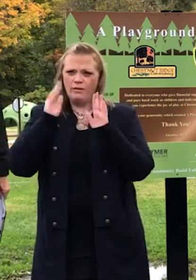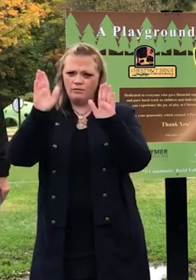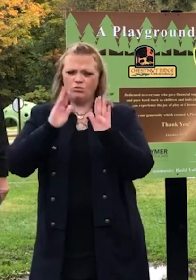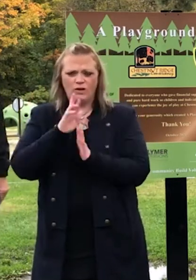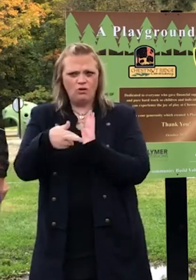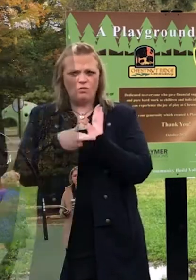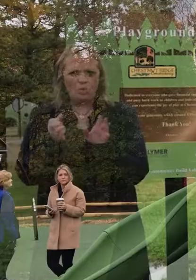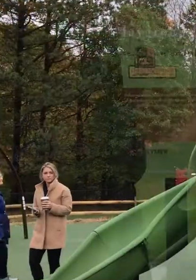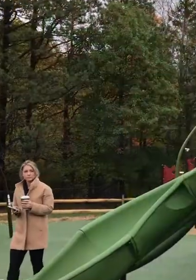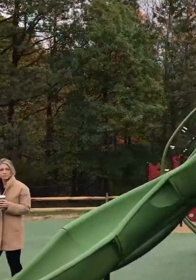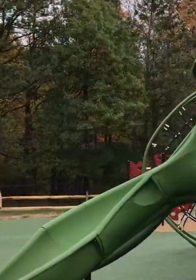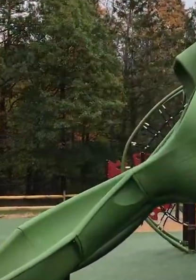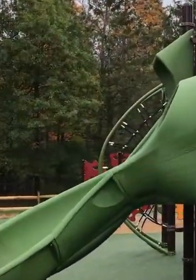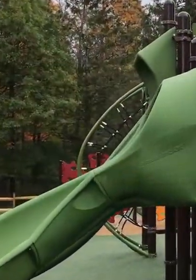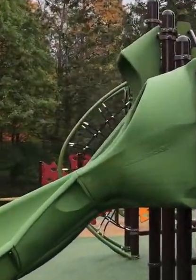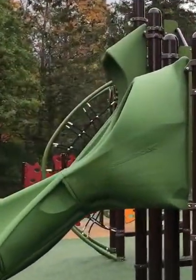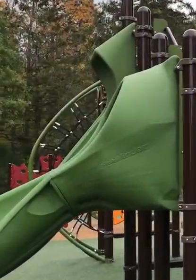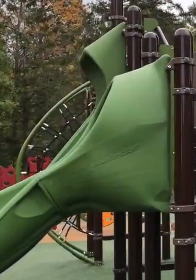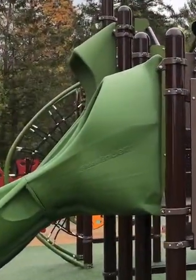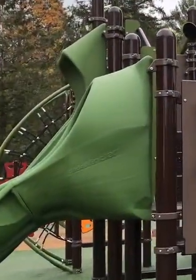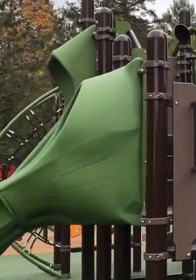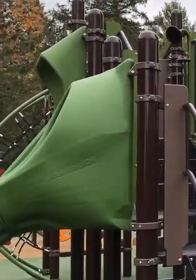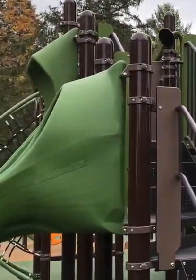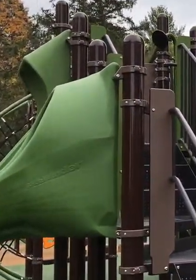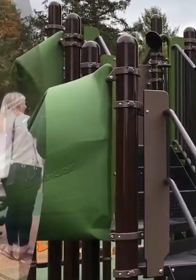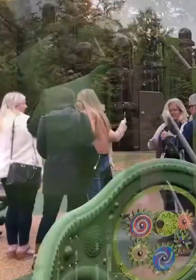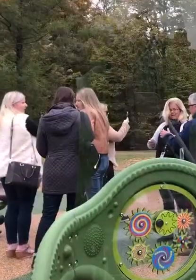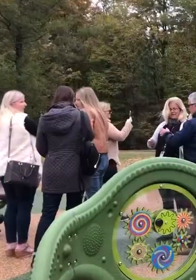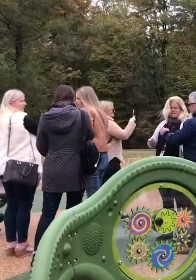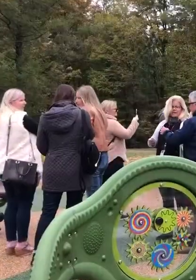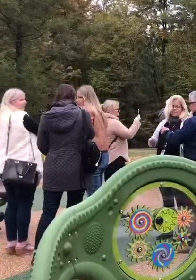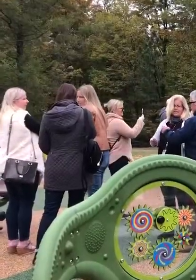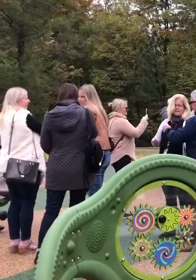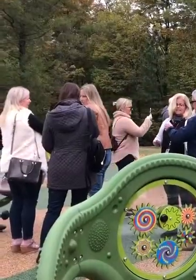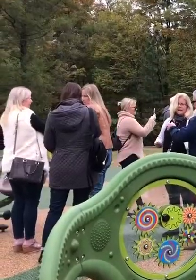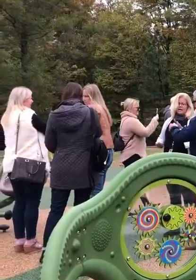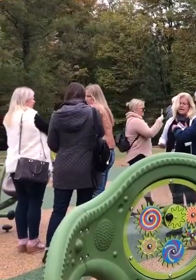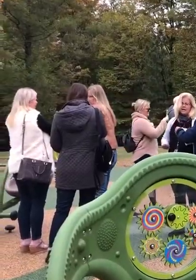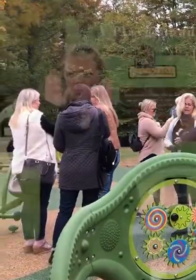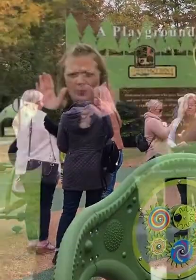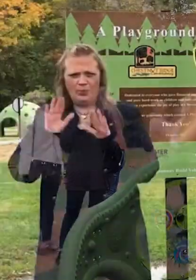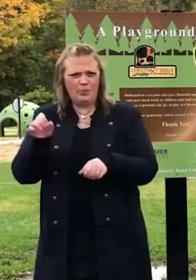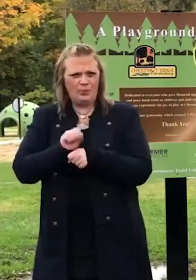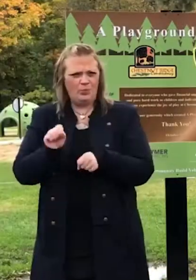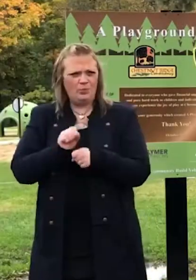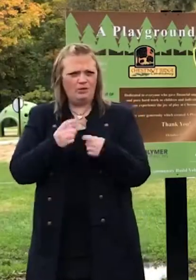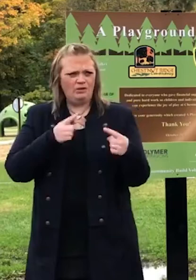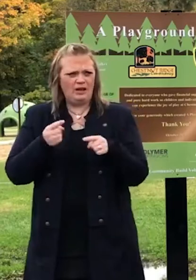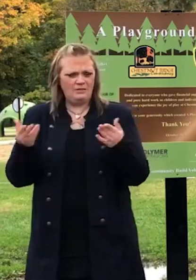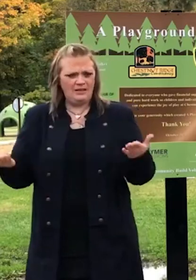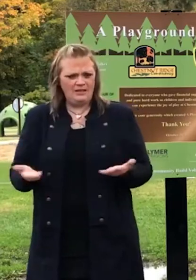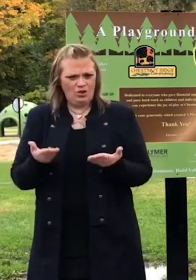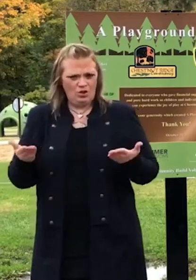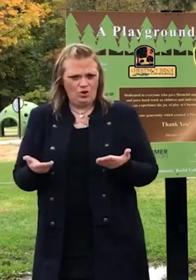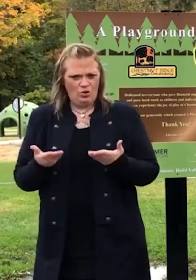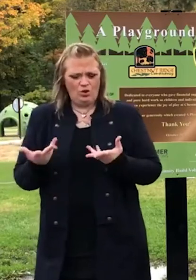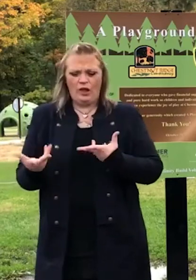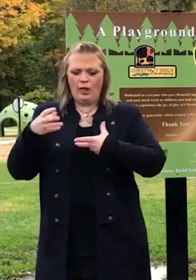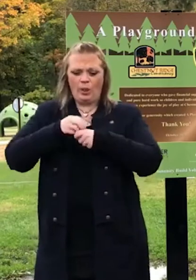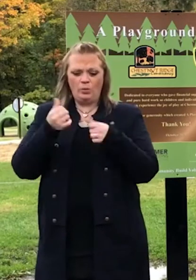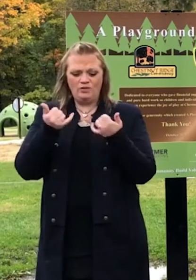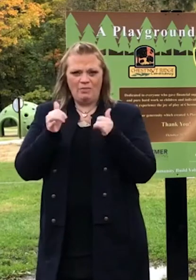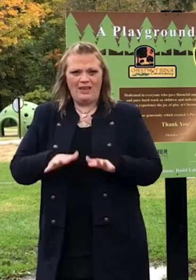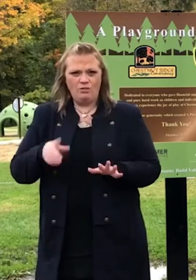in making this a reality. But I want to just finish on one thing. Because of the tremendous work that's been done here, inclusive